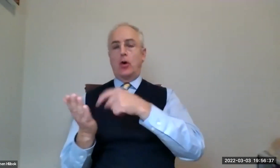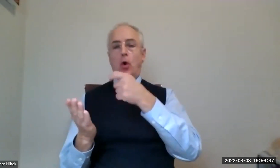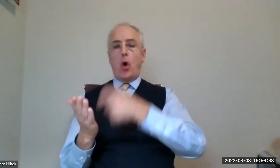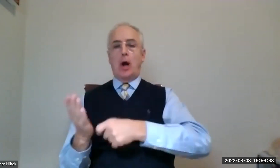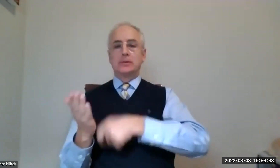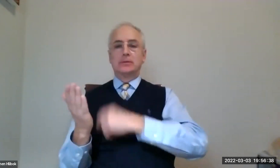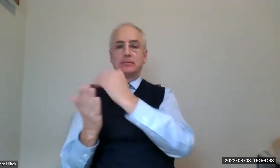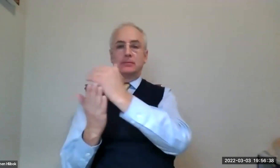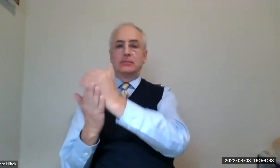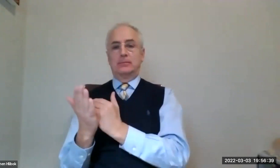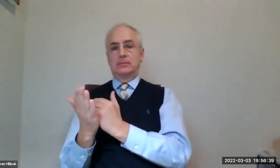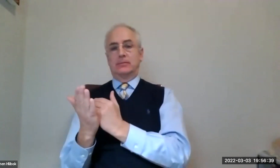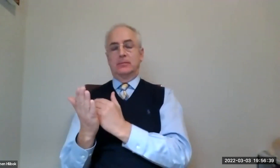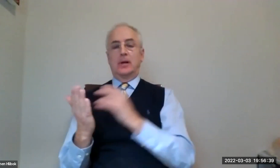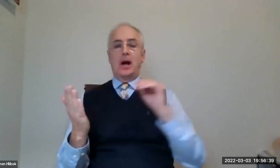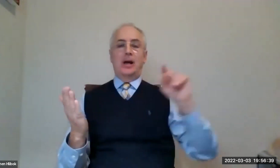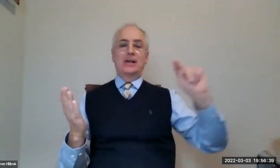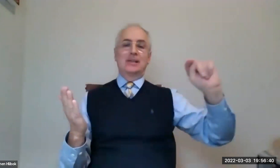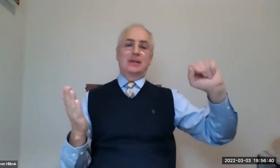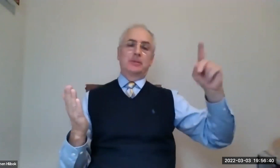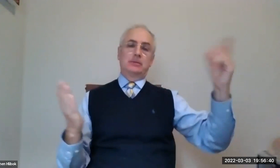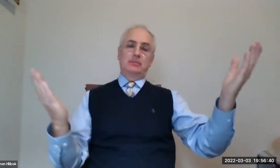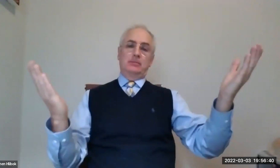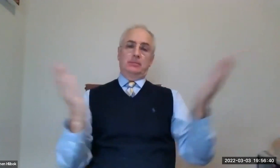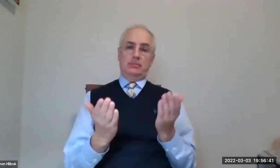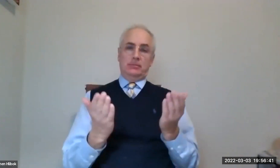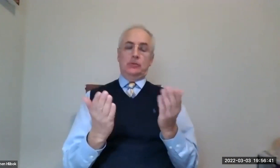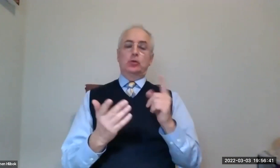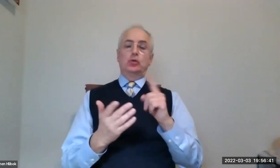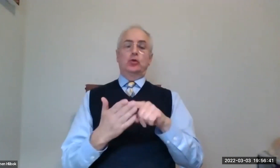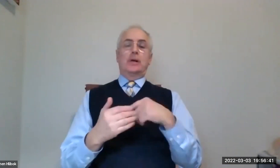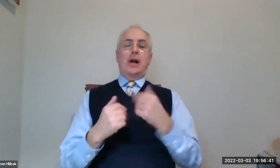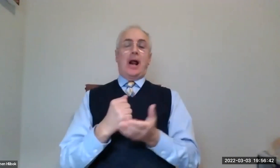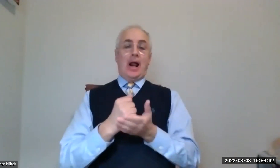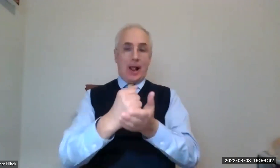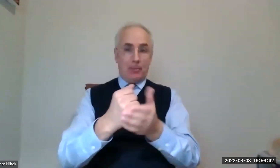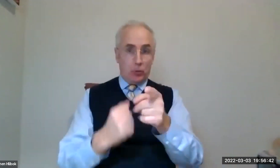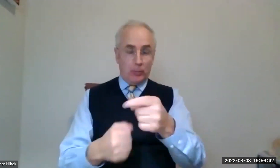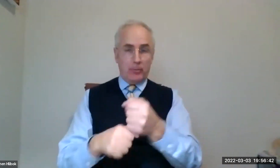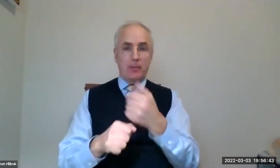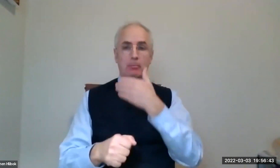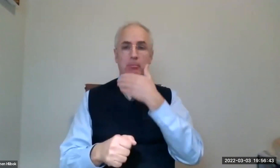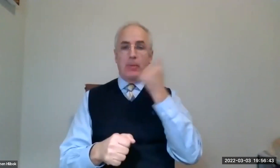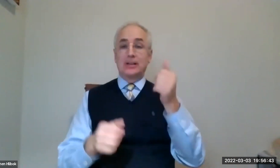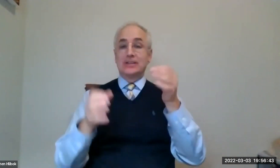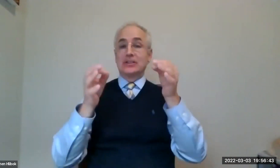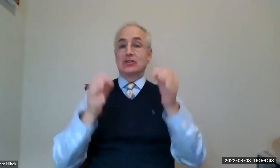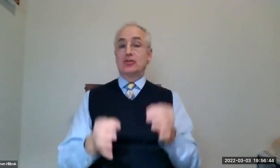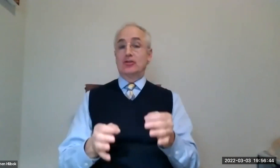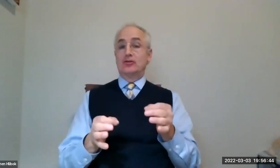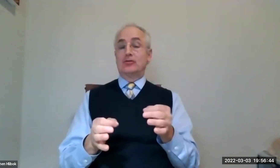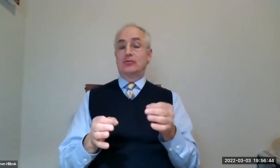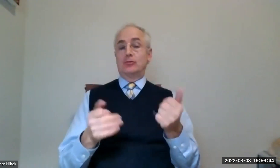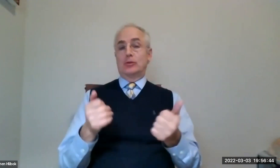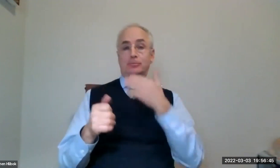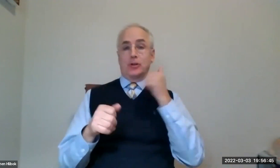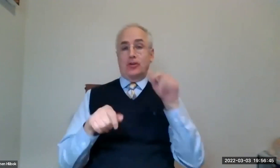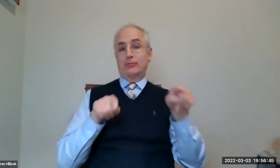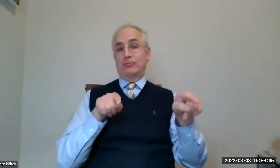you will see the number and then the total cost involved and then compare that with the TSP to assist you in making the best